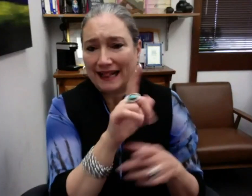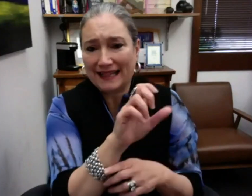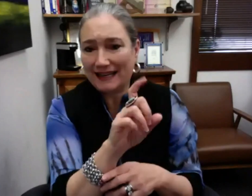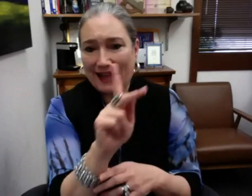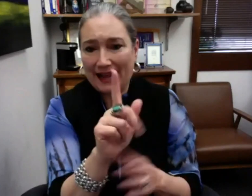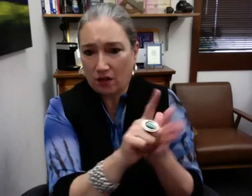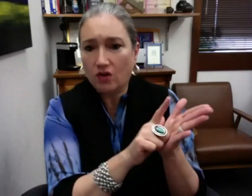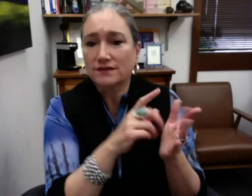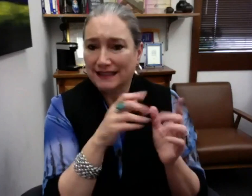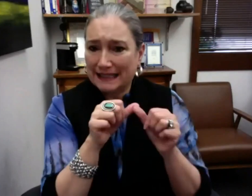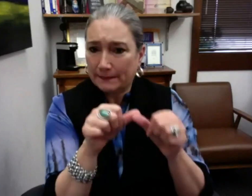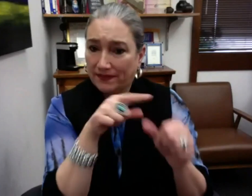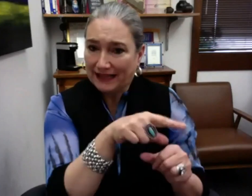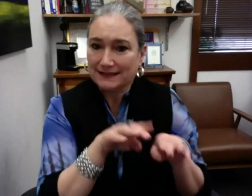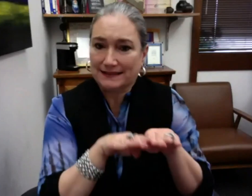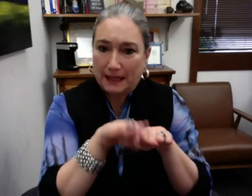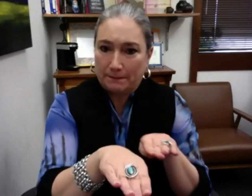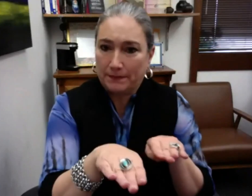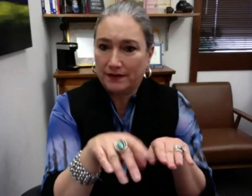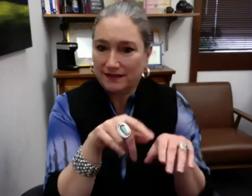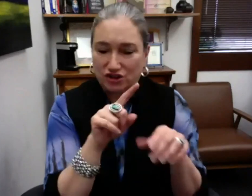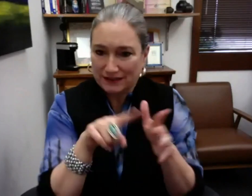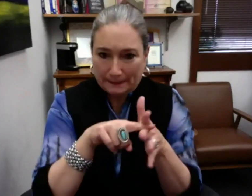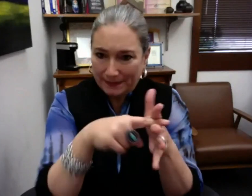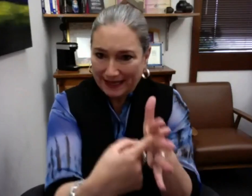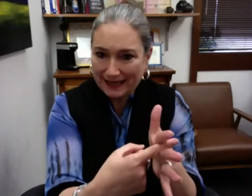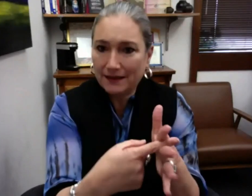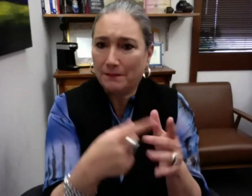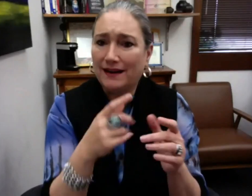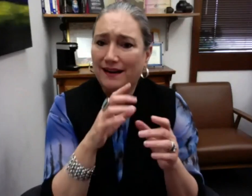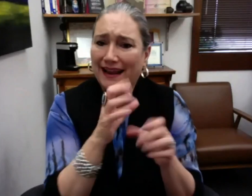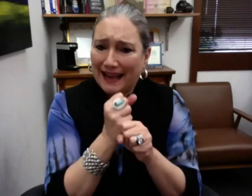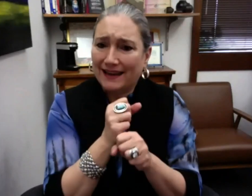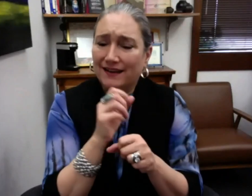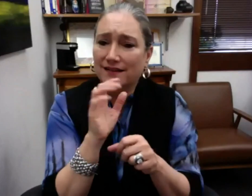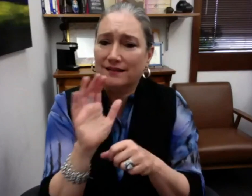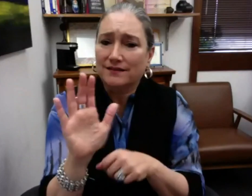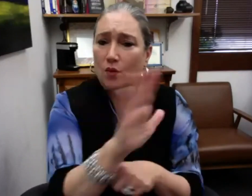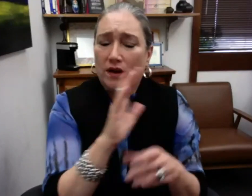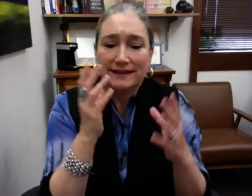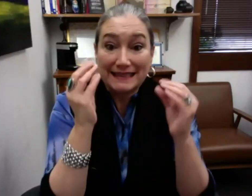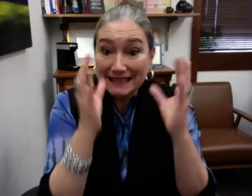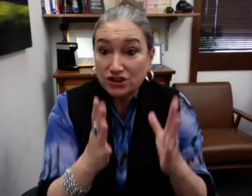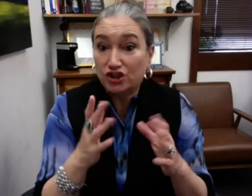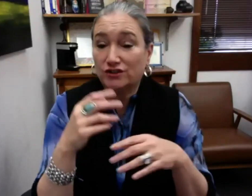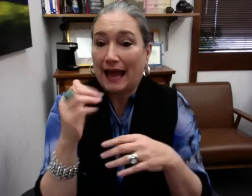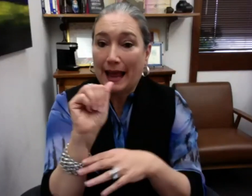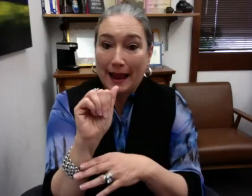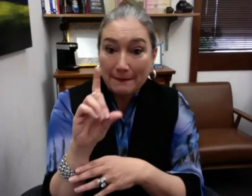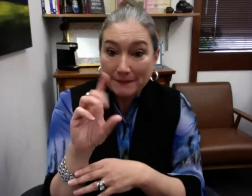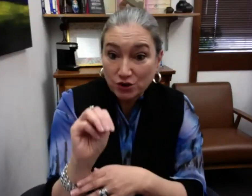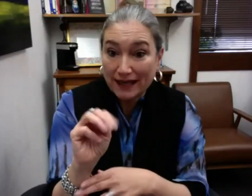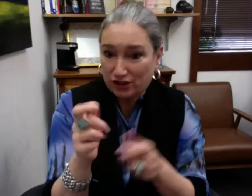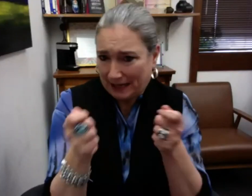So don't stop at just LEAD-K laws. Keep it going. Keep focusing on the next steps. We're just at the beginning of this.